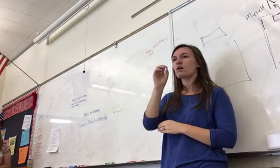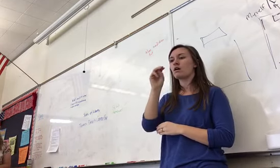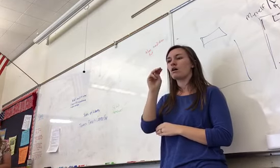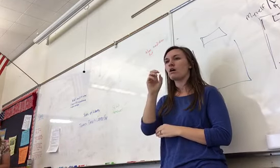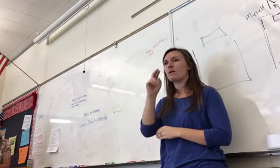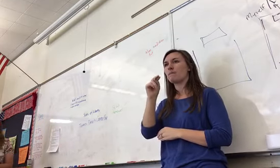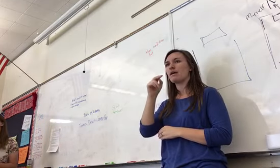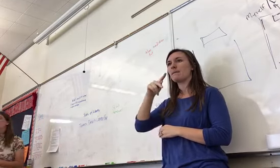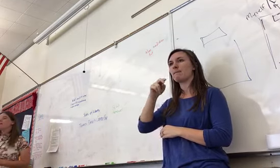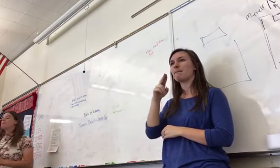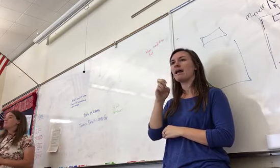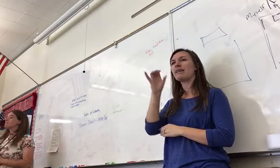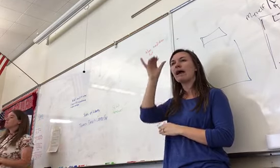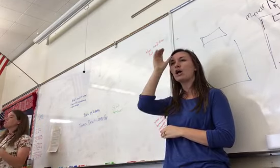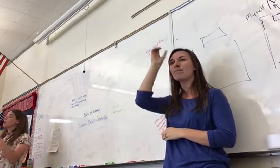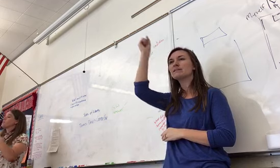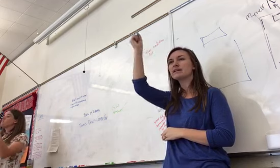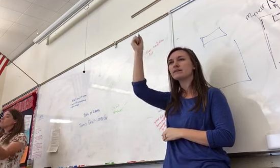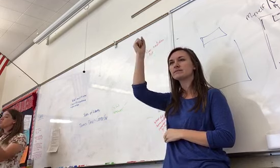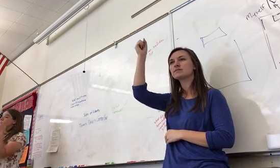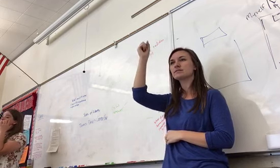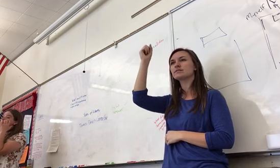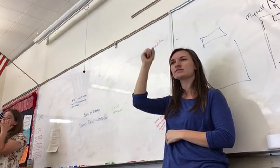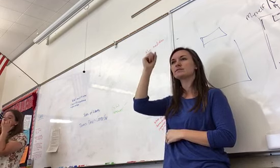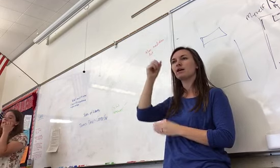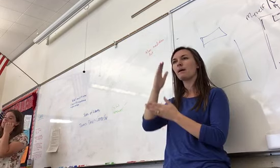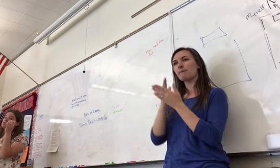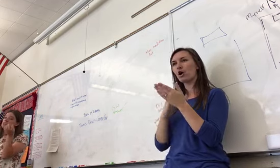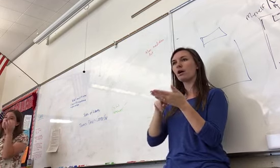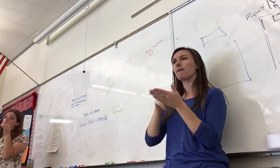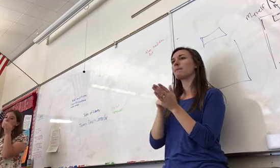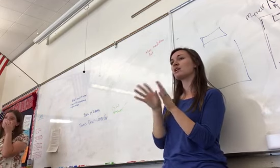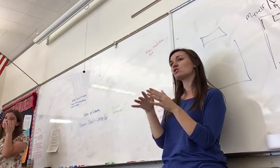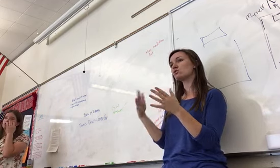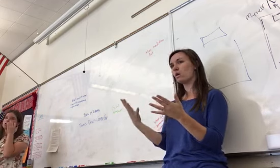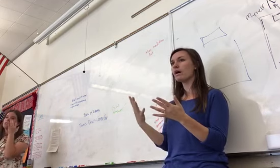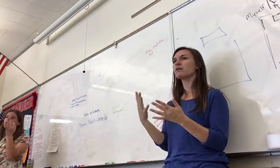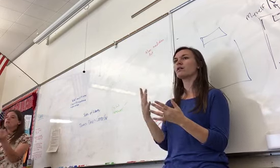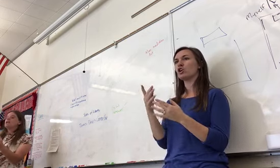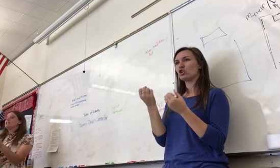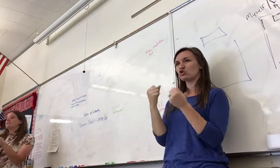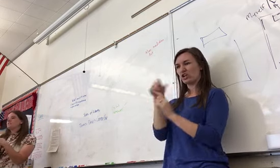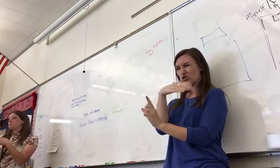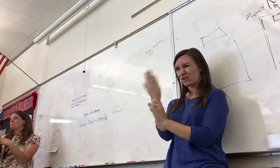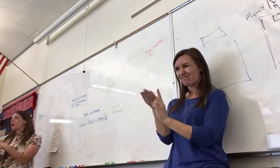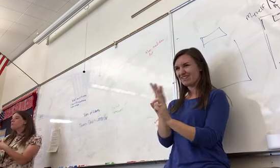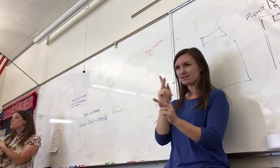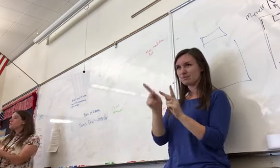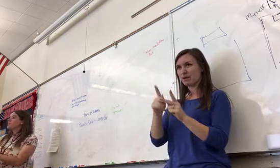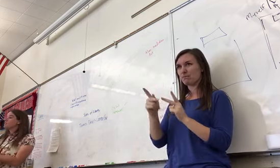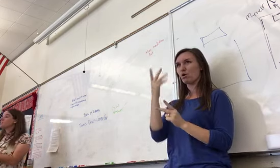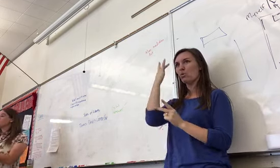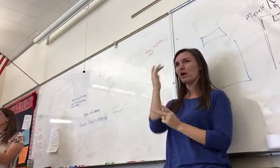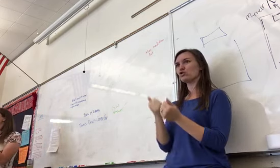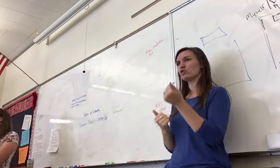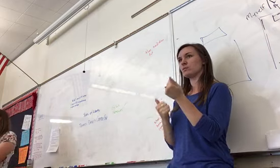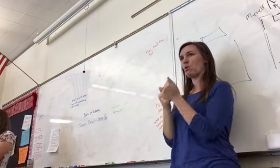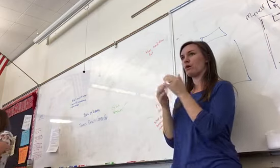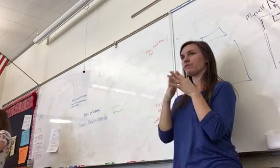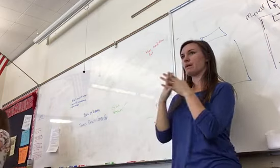going to basically try to convince people why you should support the revolution. It lists the problems with England and why we need to